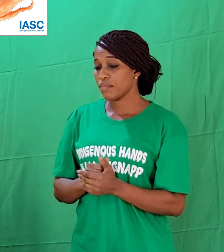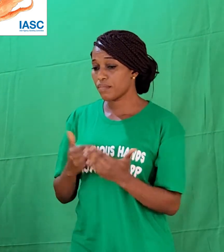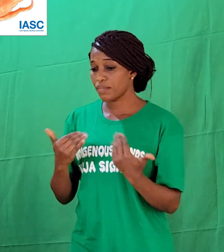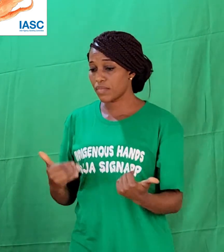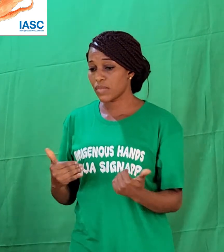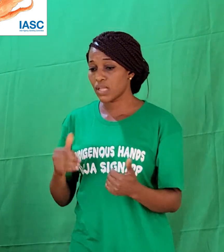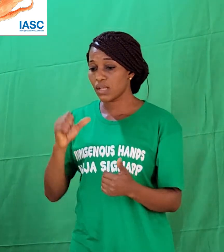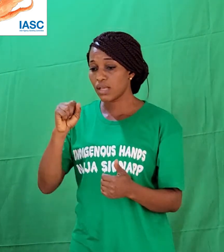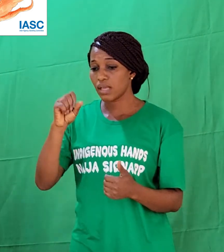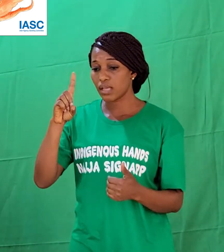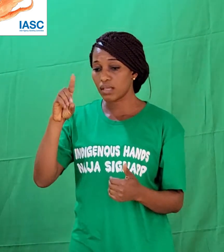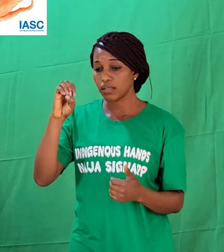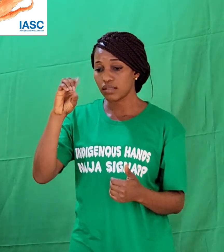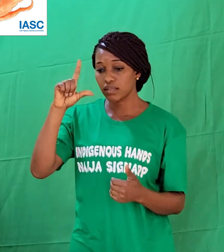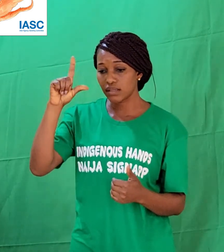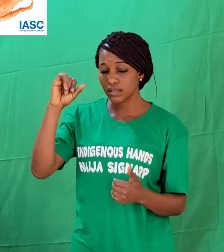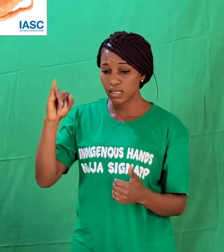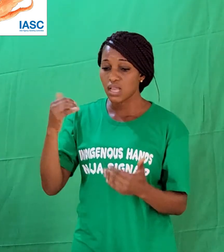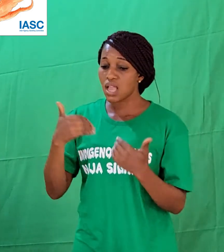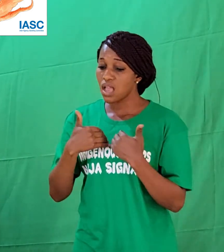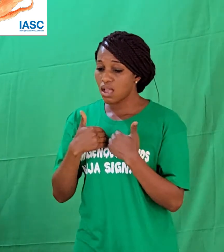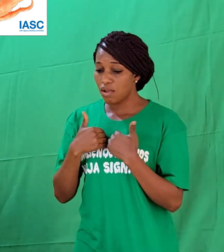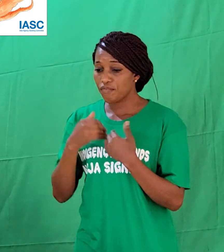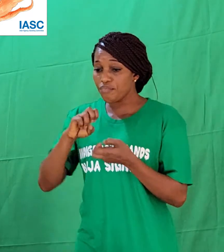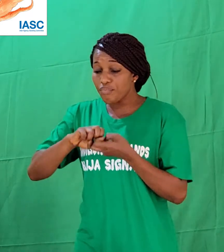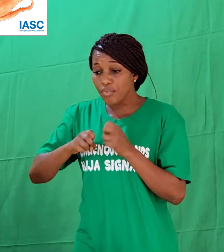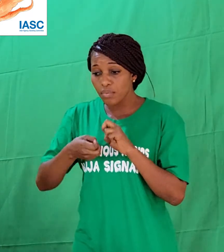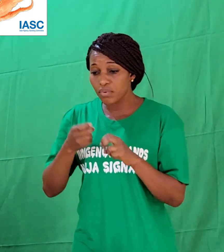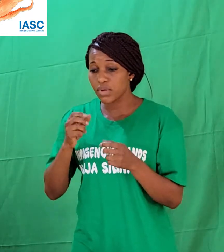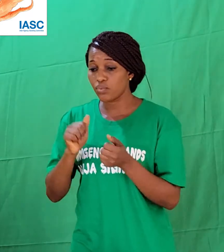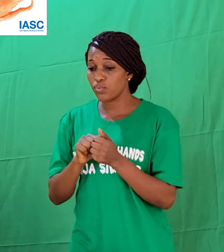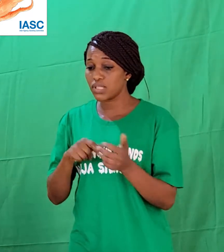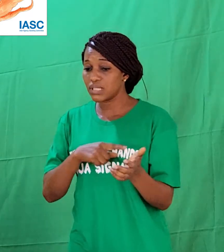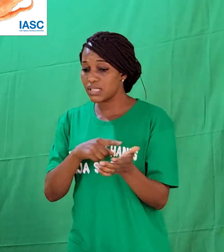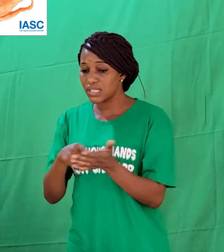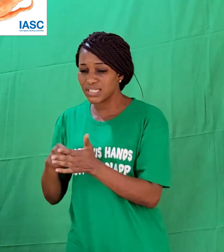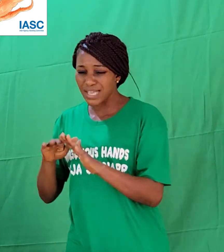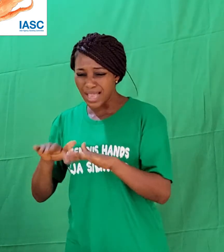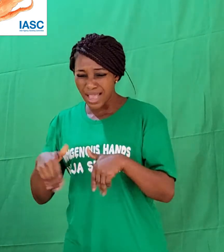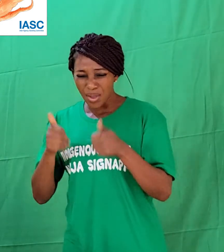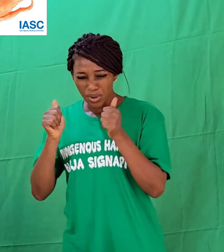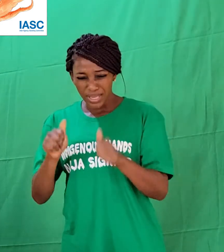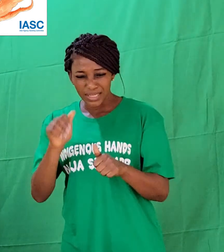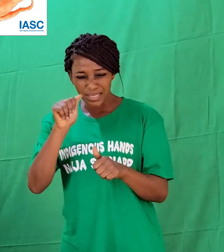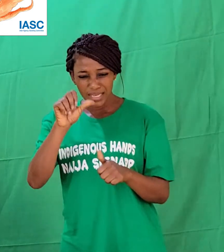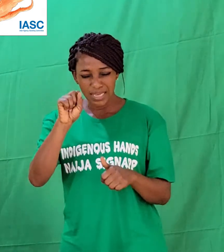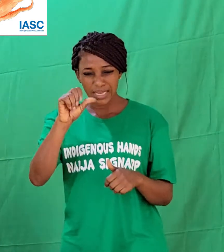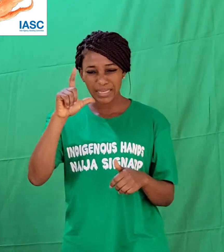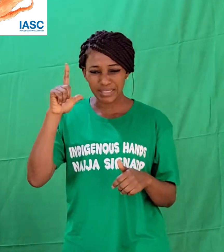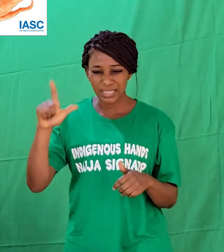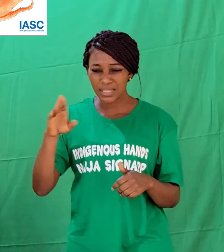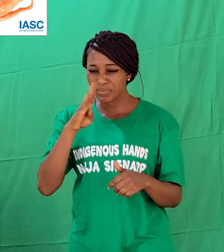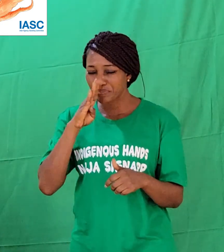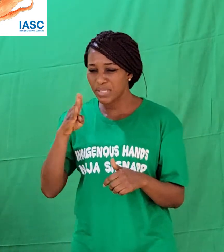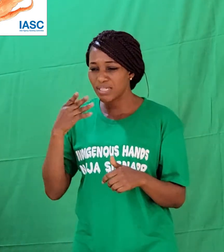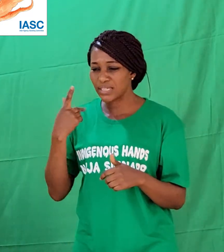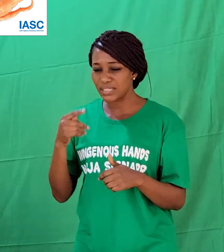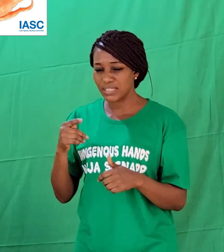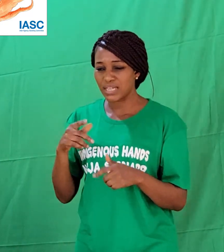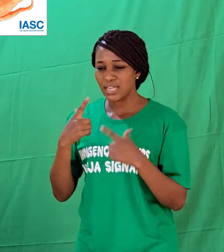Now, as Delhi came to have a problem with this, how can American Sign Language be the language of the deaf people in Nigeria,